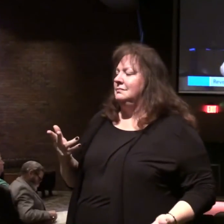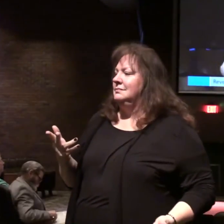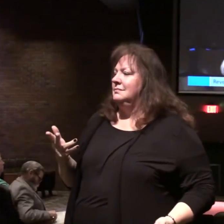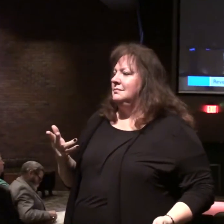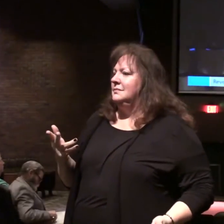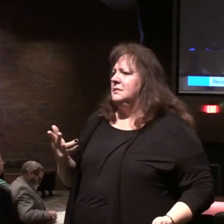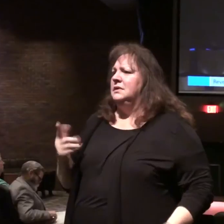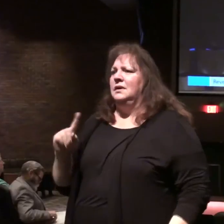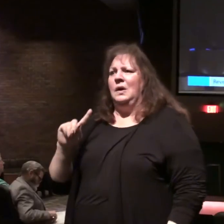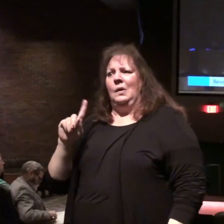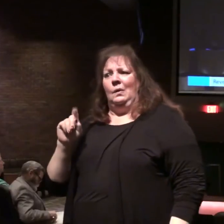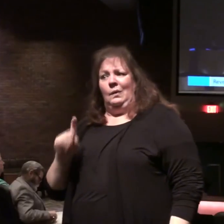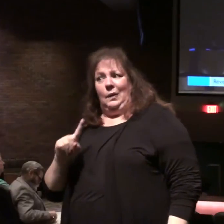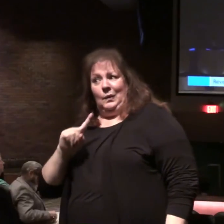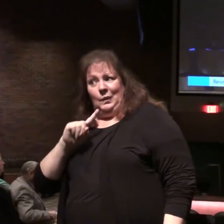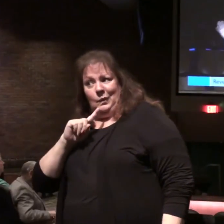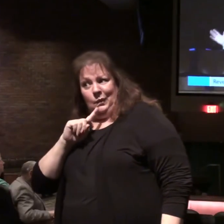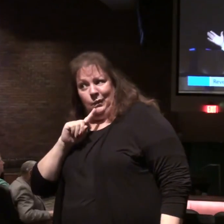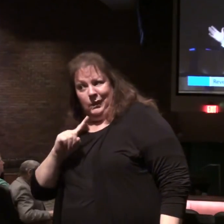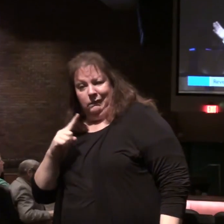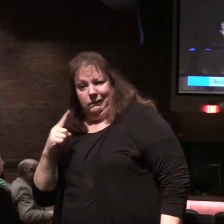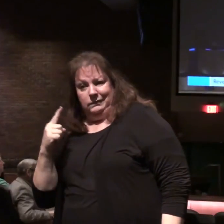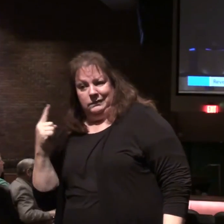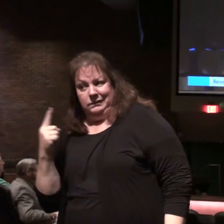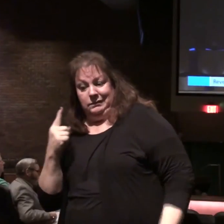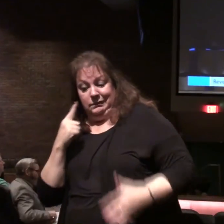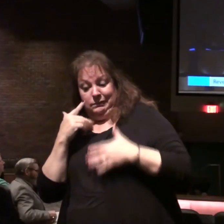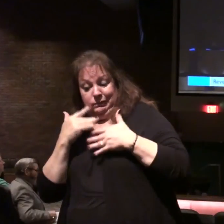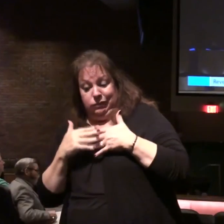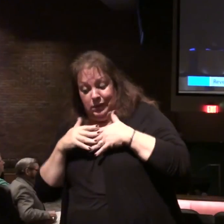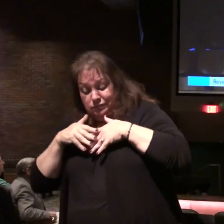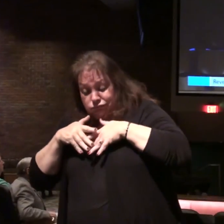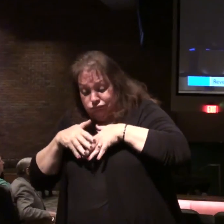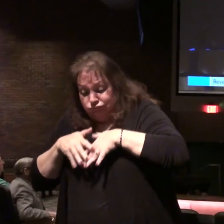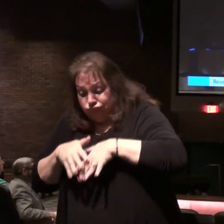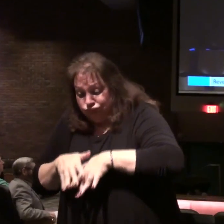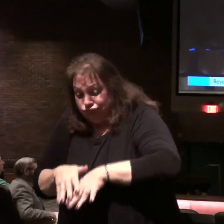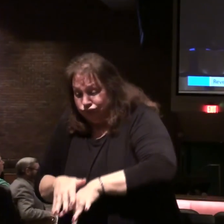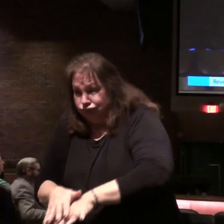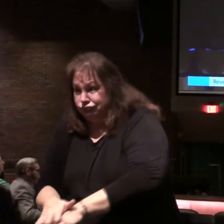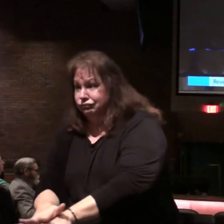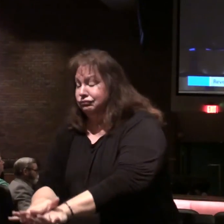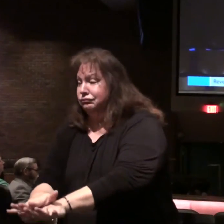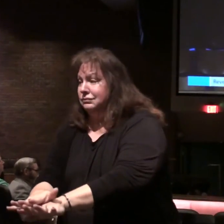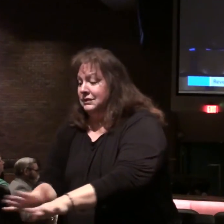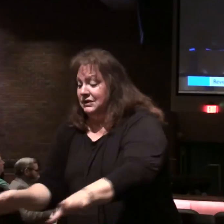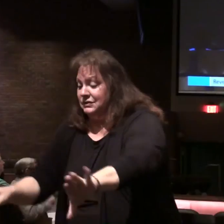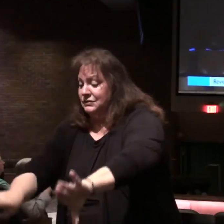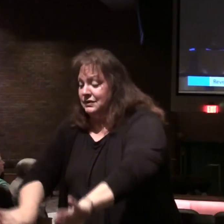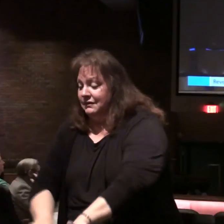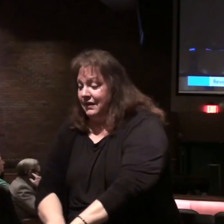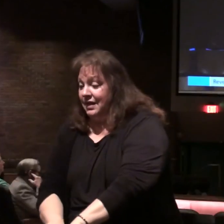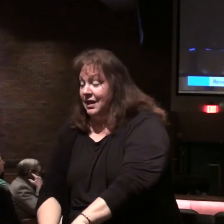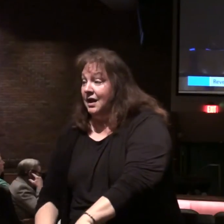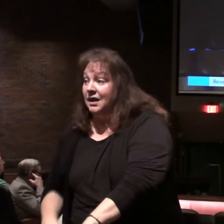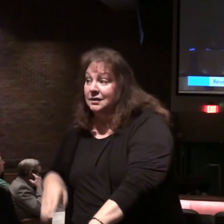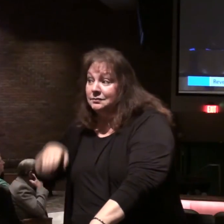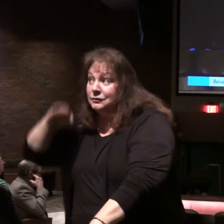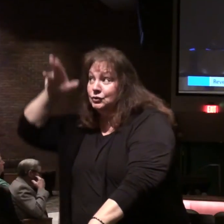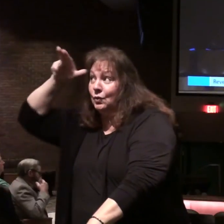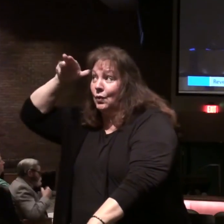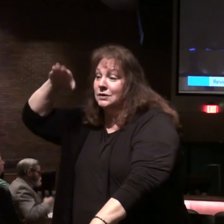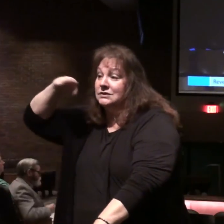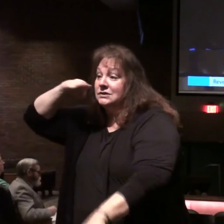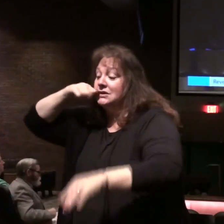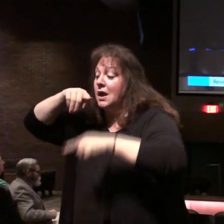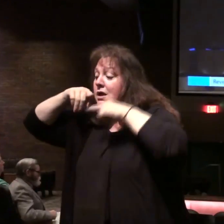The question is this actually something where the blood may flow down into the Jordan Valley and it would be as high as the horse's bridle.